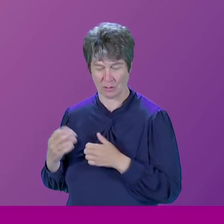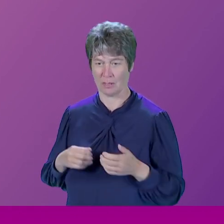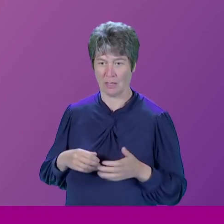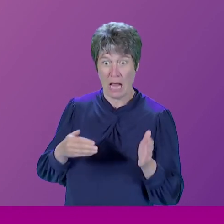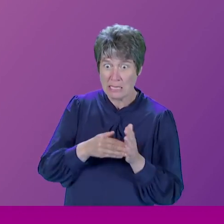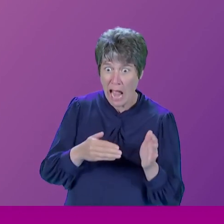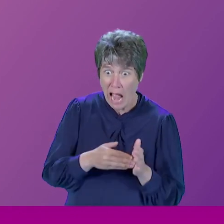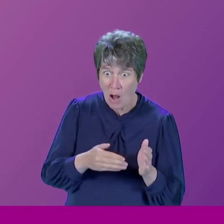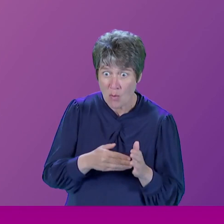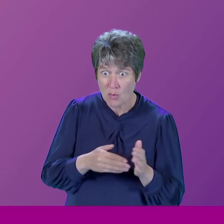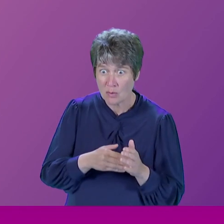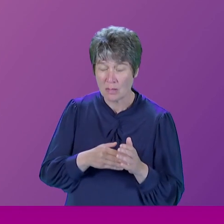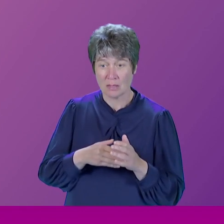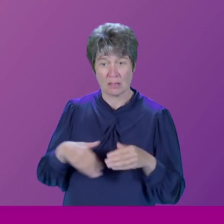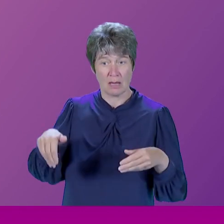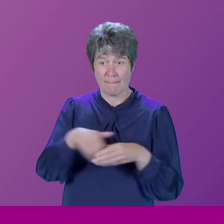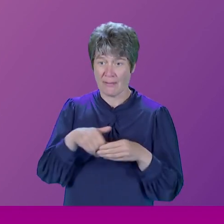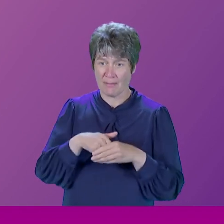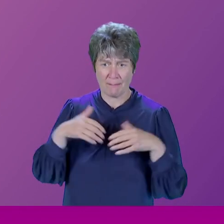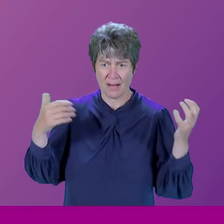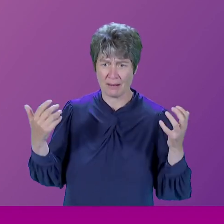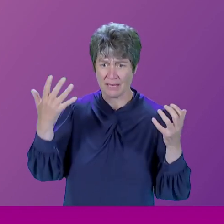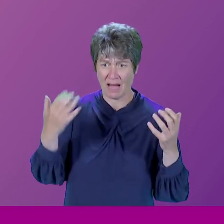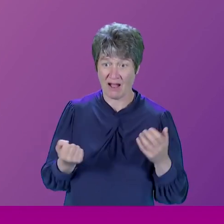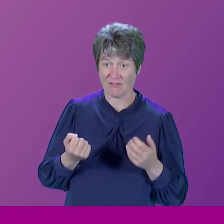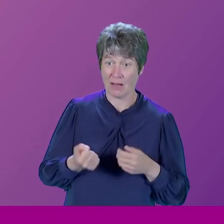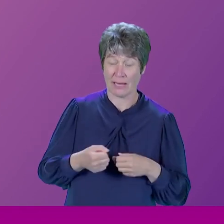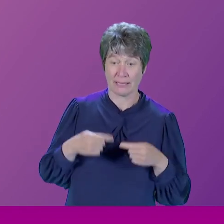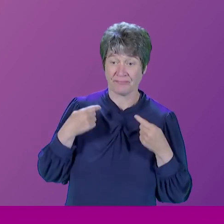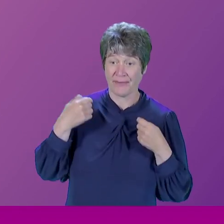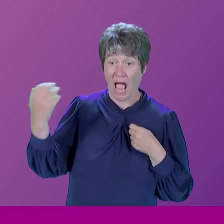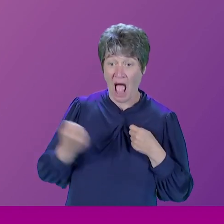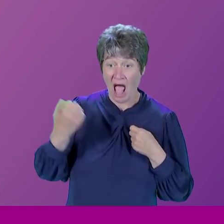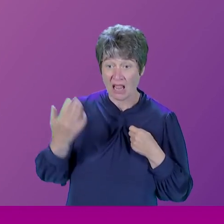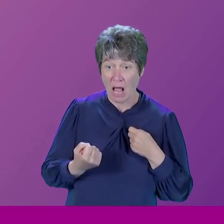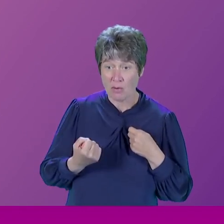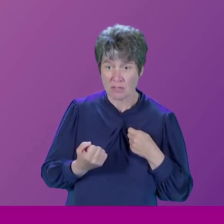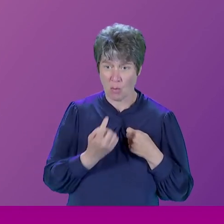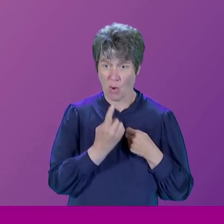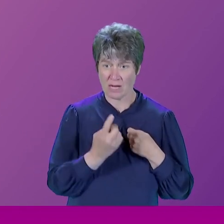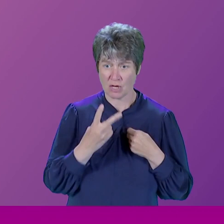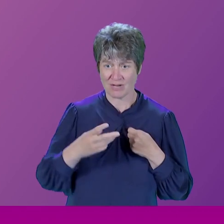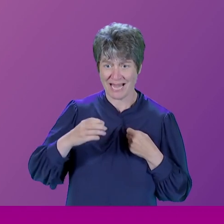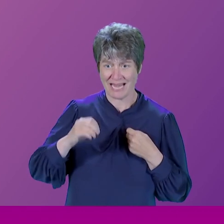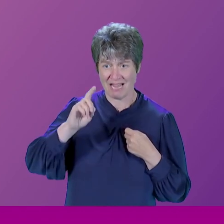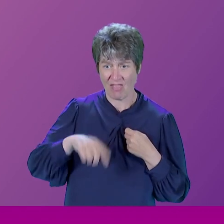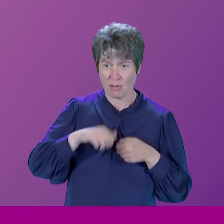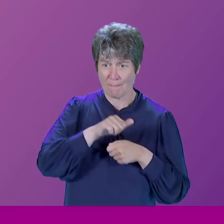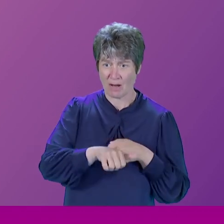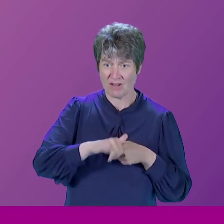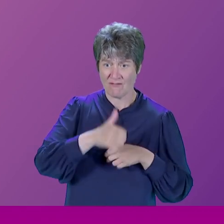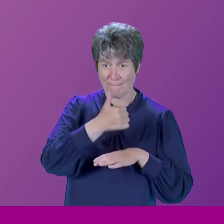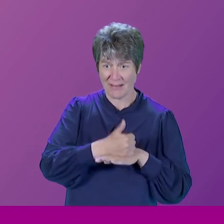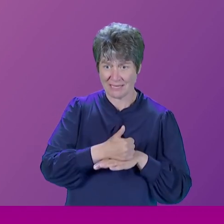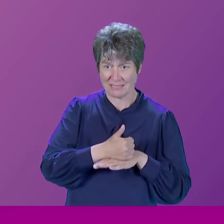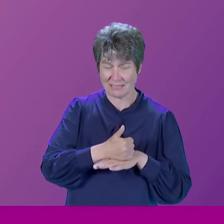office. They get an allowance of about 180,000 or I think 200,000 if they're based in London. I'm sorry,